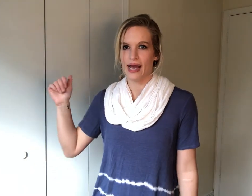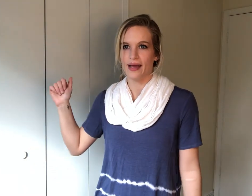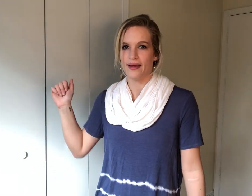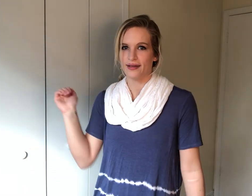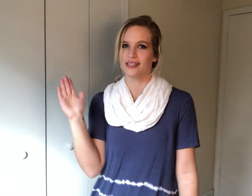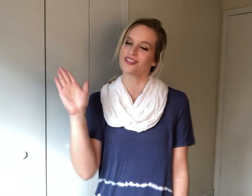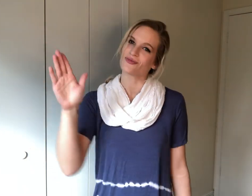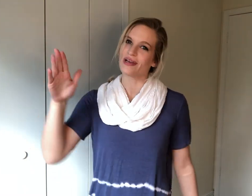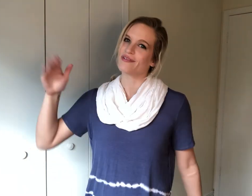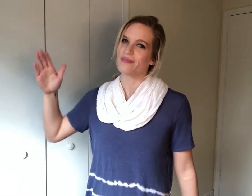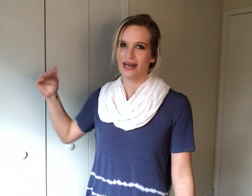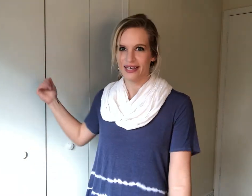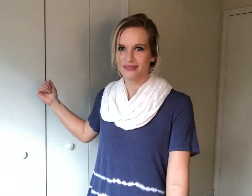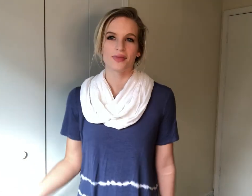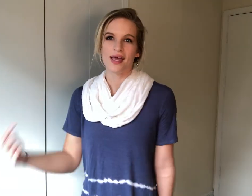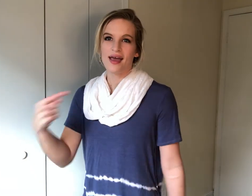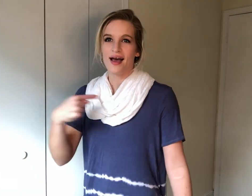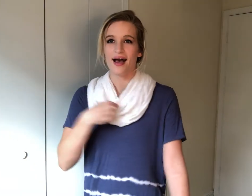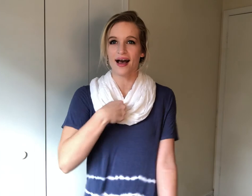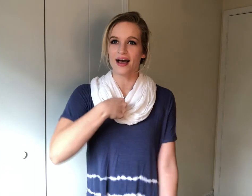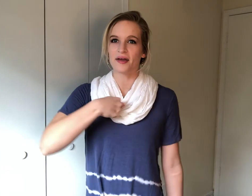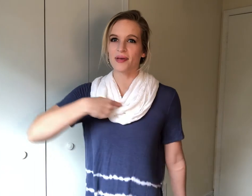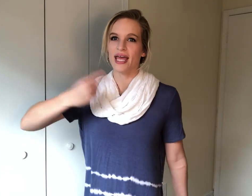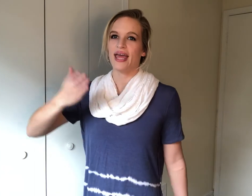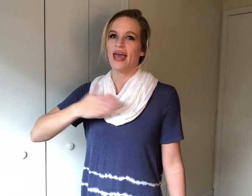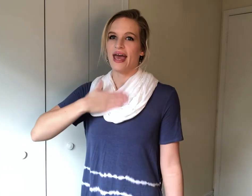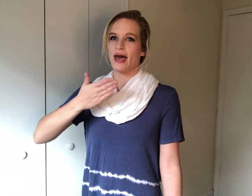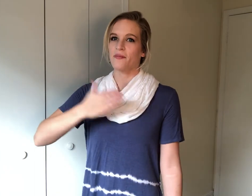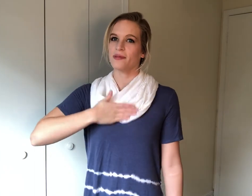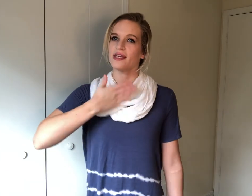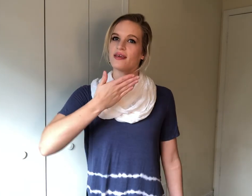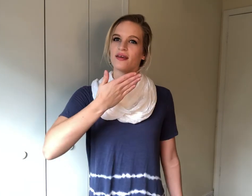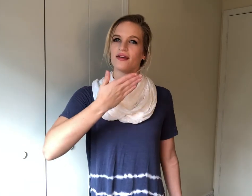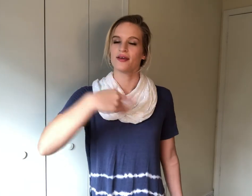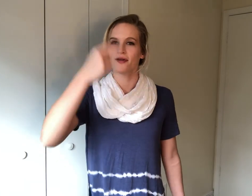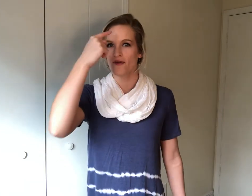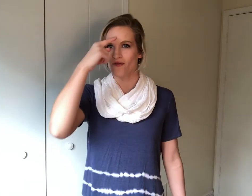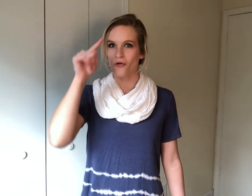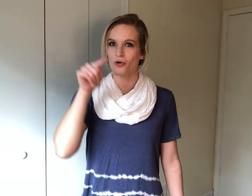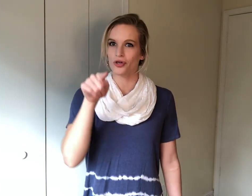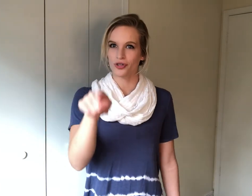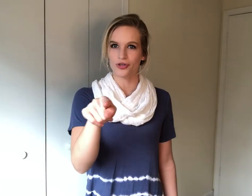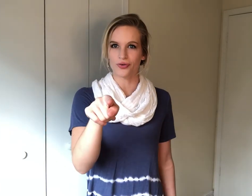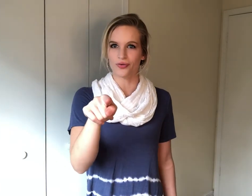and then just wave goodbye I'm happy for you